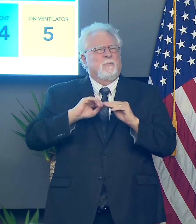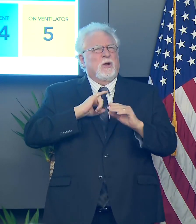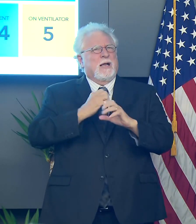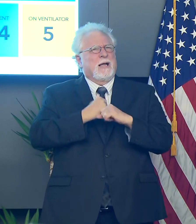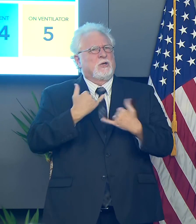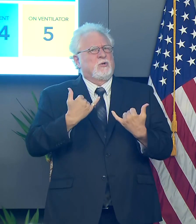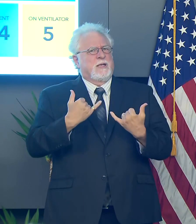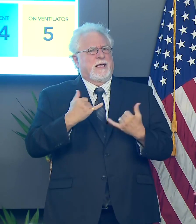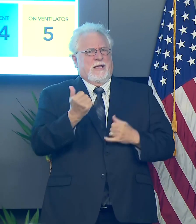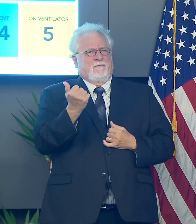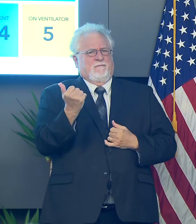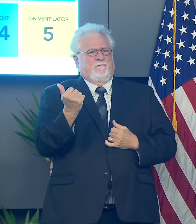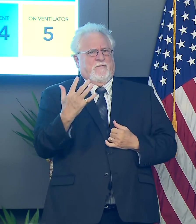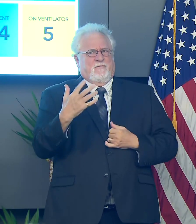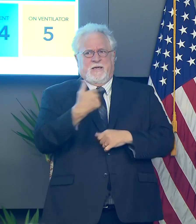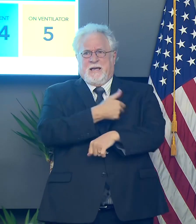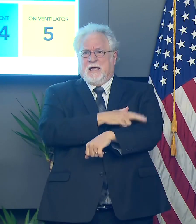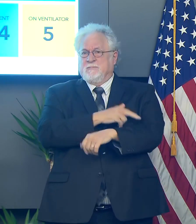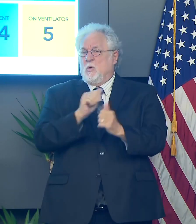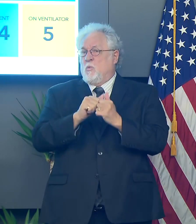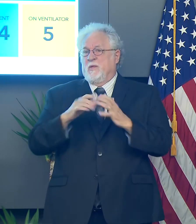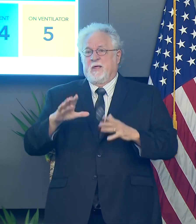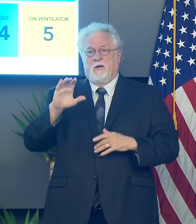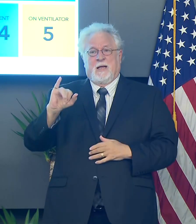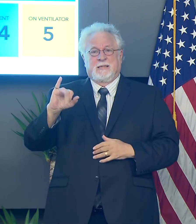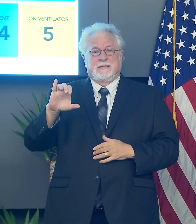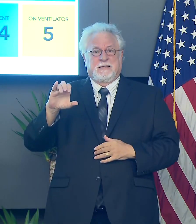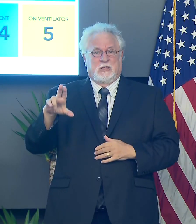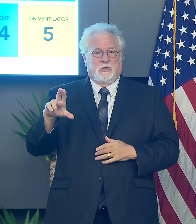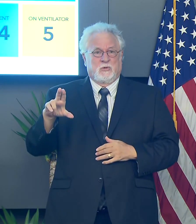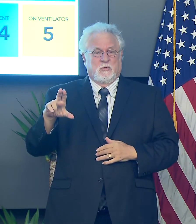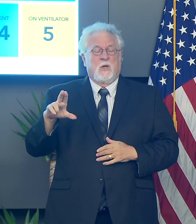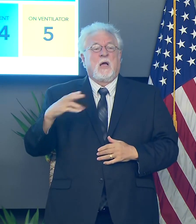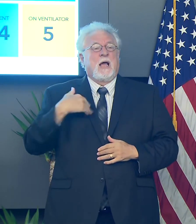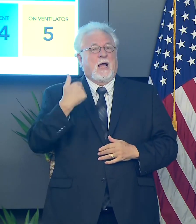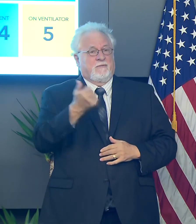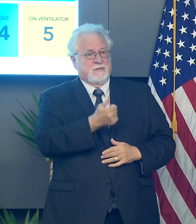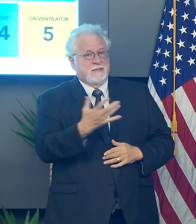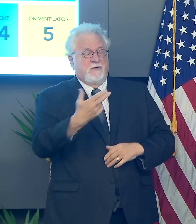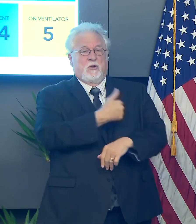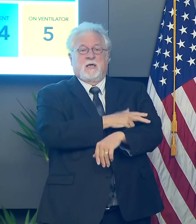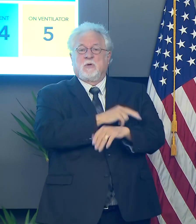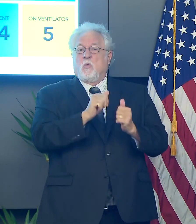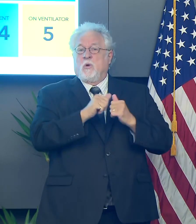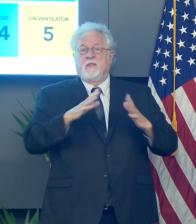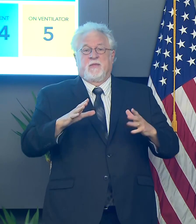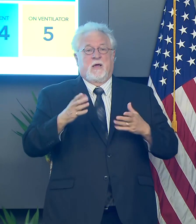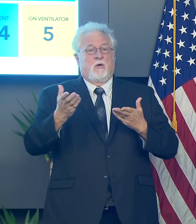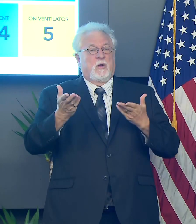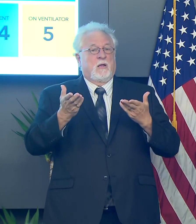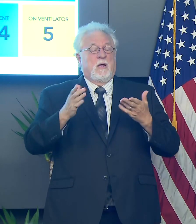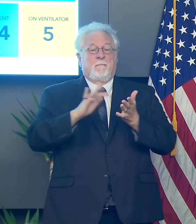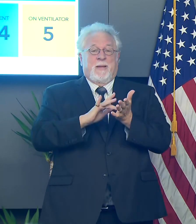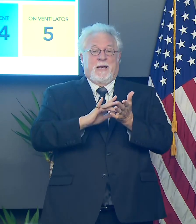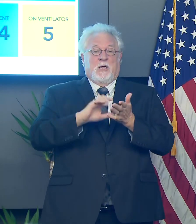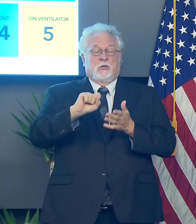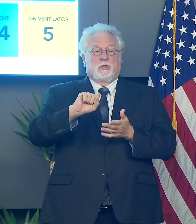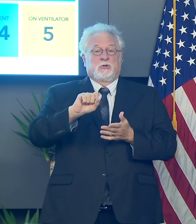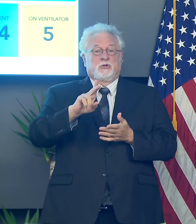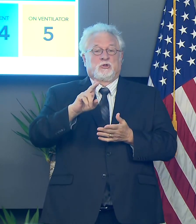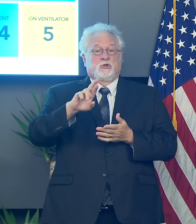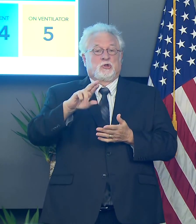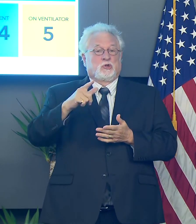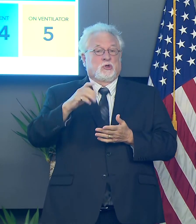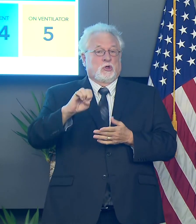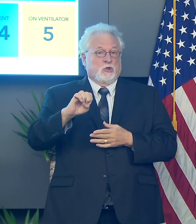today is still 15 hospitals without an ICU bed. We have a number of hospitals without medical surge beds as well. Uh,